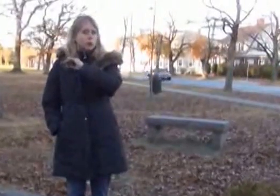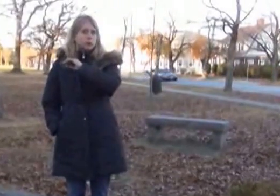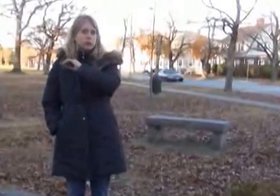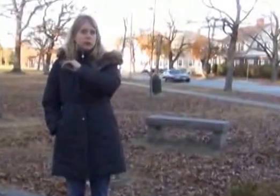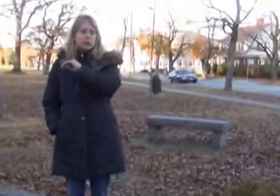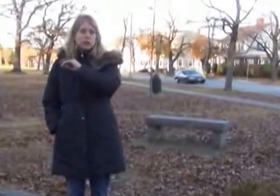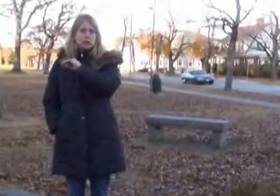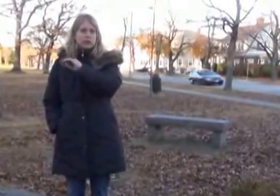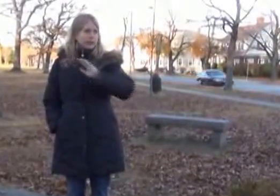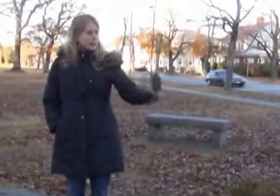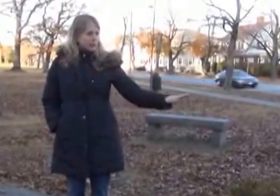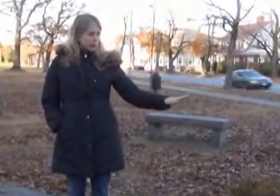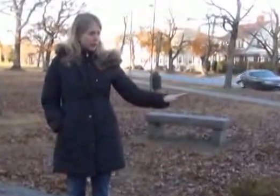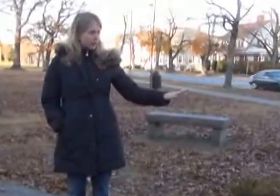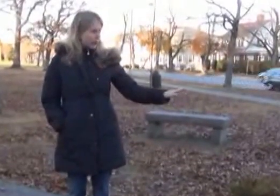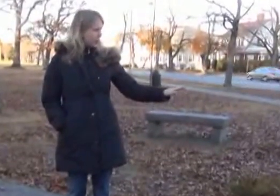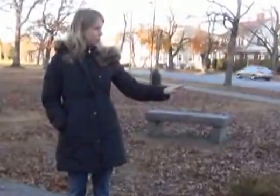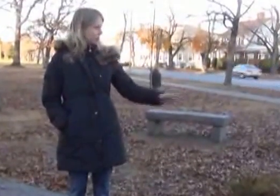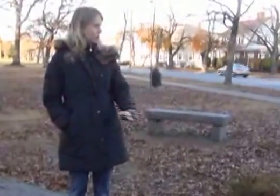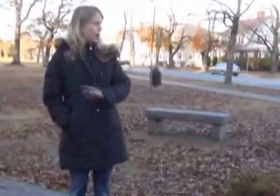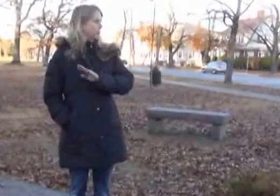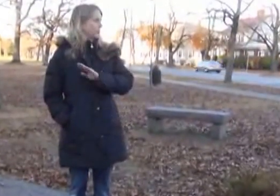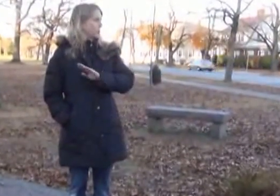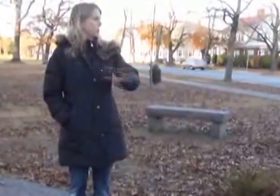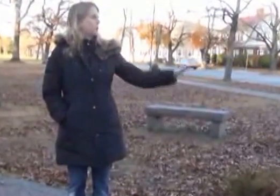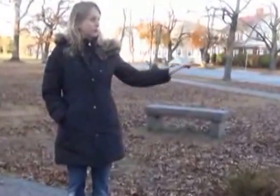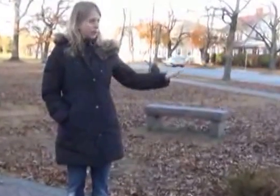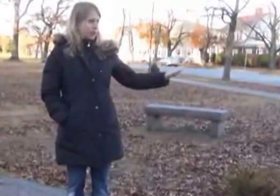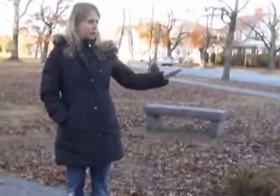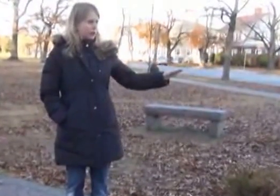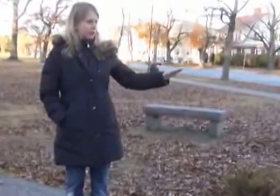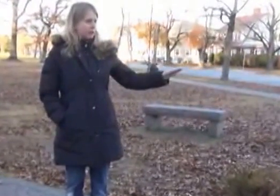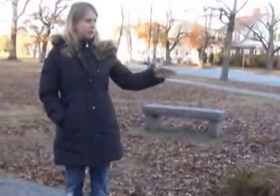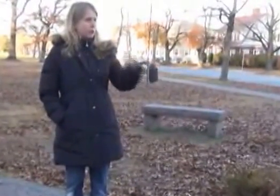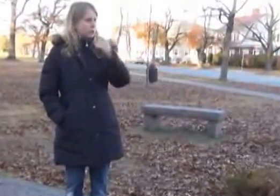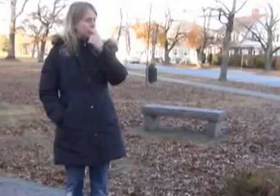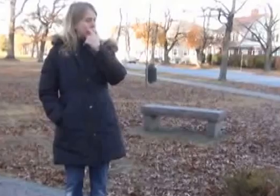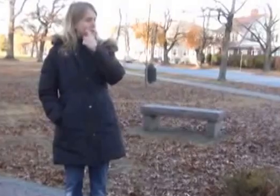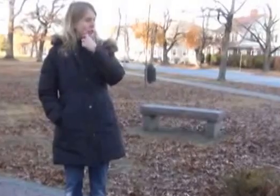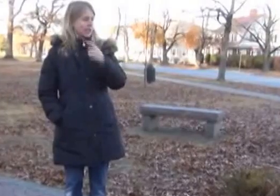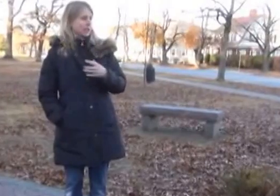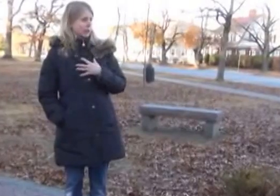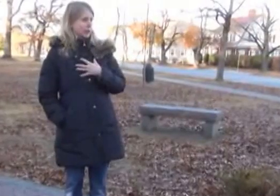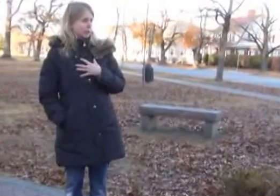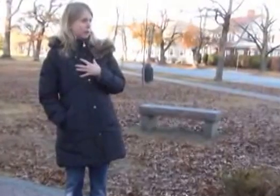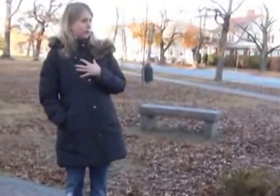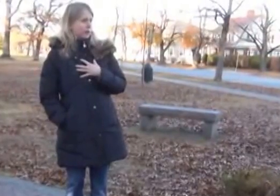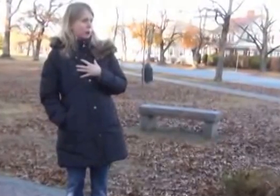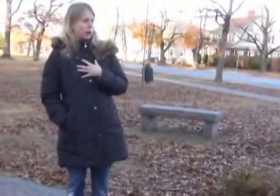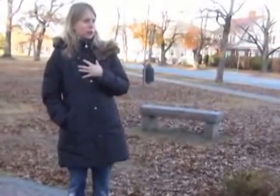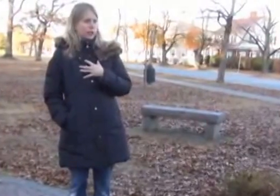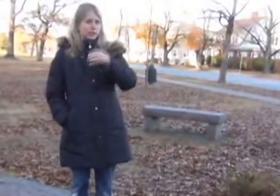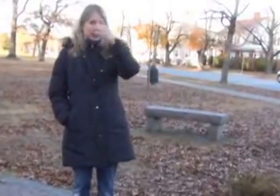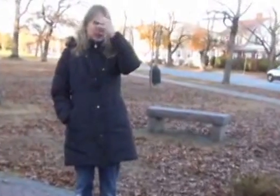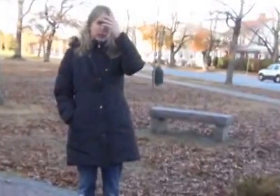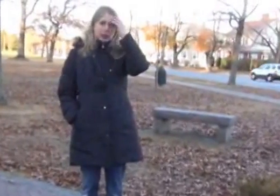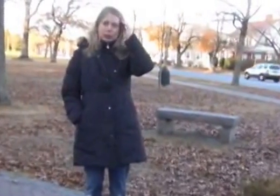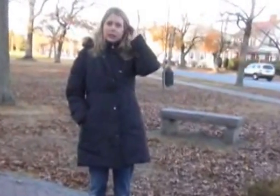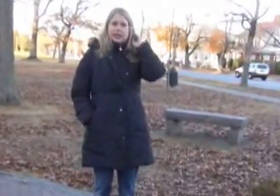most significant project and probably will be my lifetime most significant for me project. Because